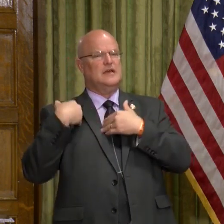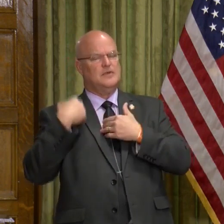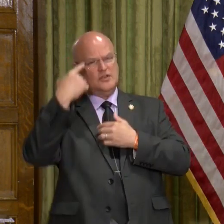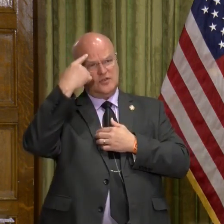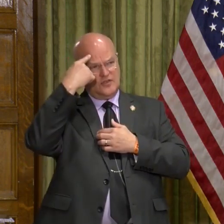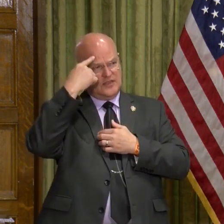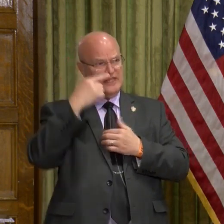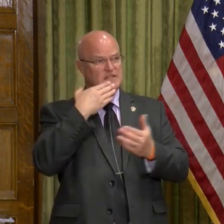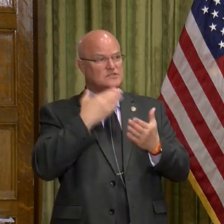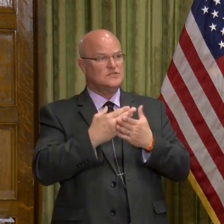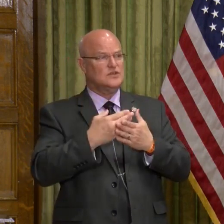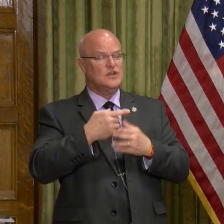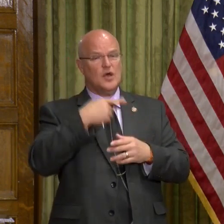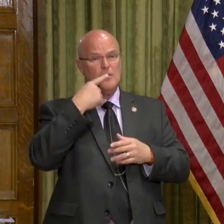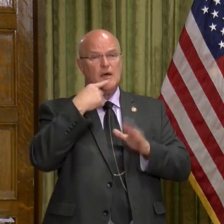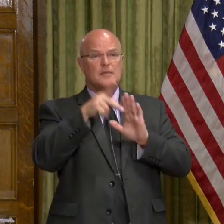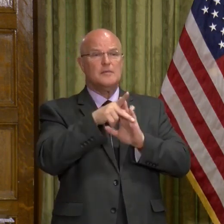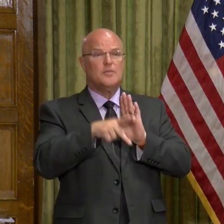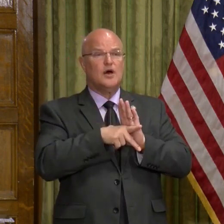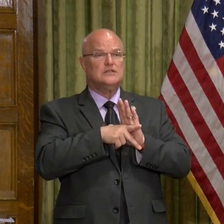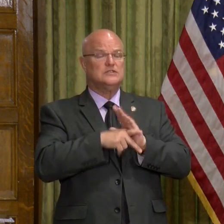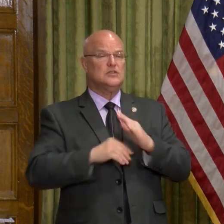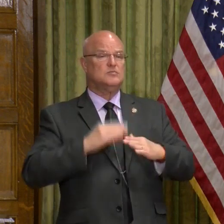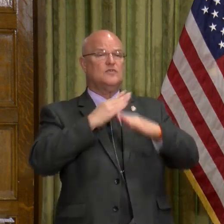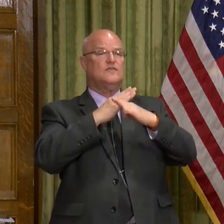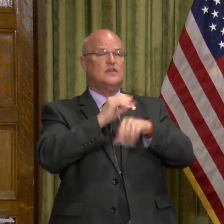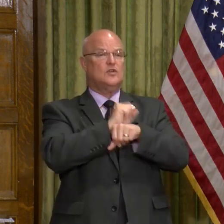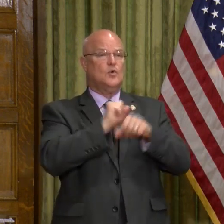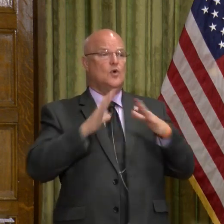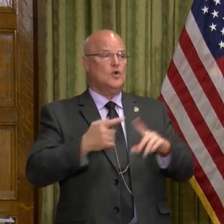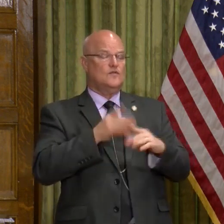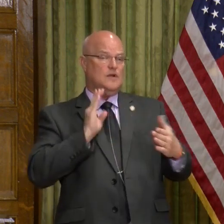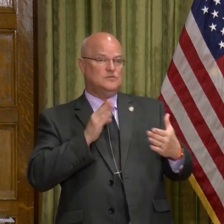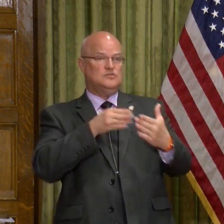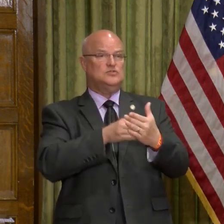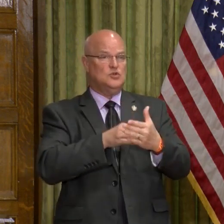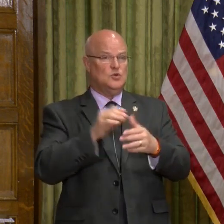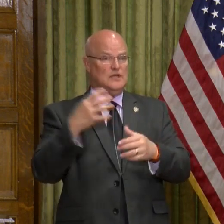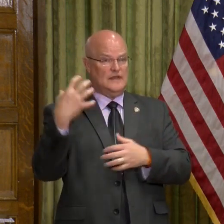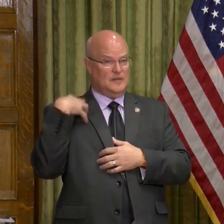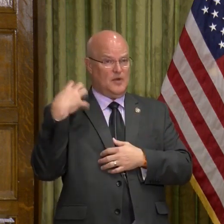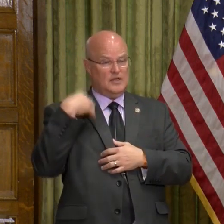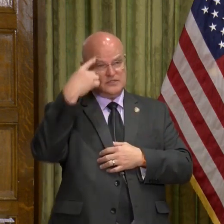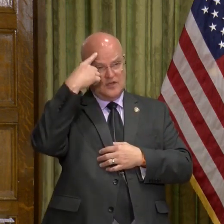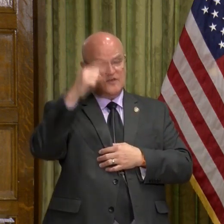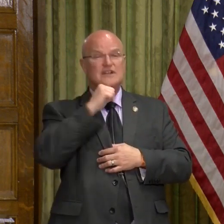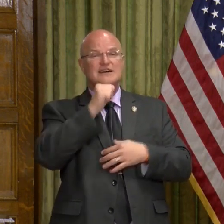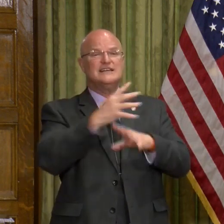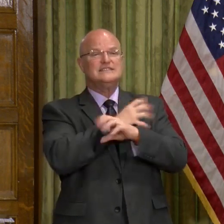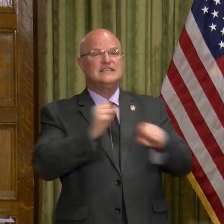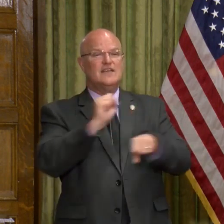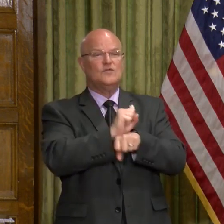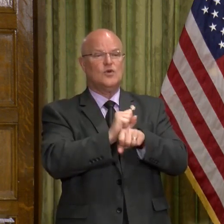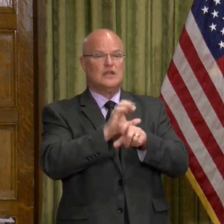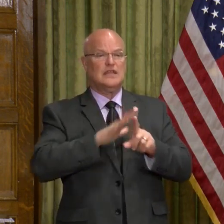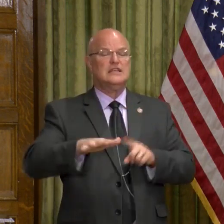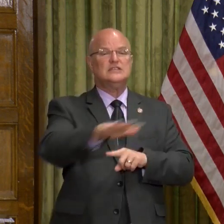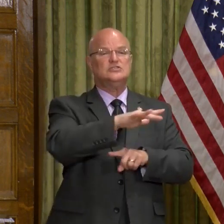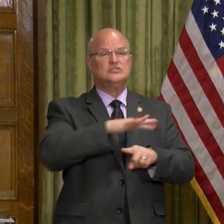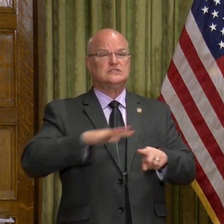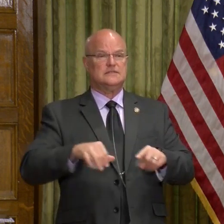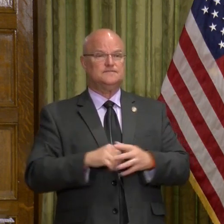do you think it's good public policy to prevent workers from suing employers for unsafe working conditions?